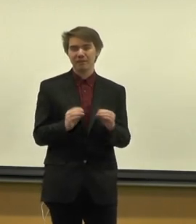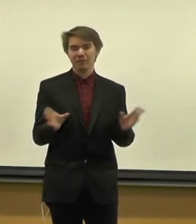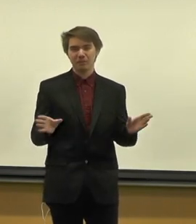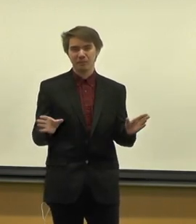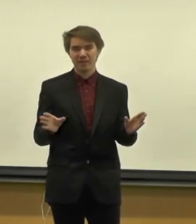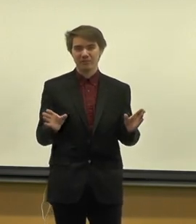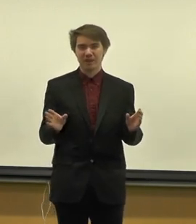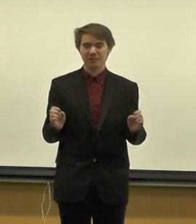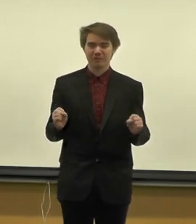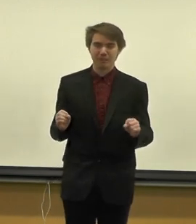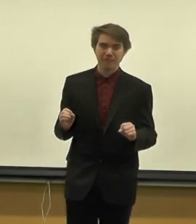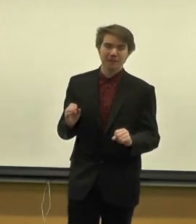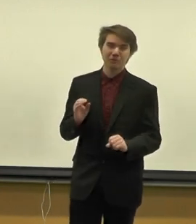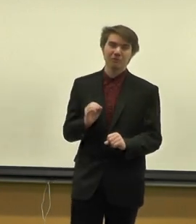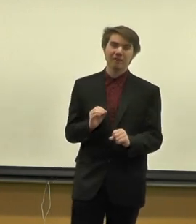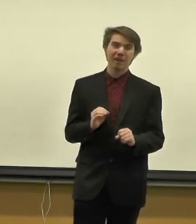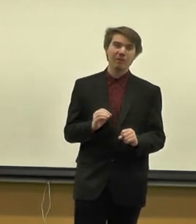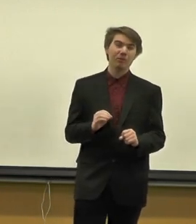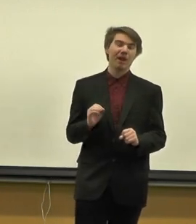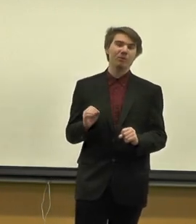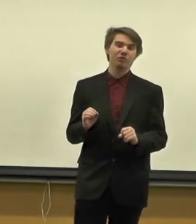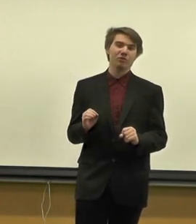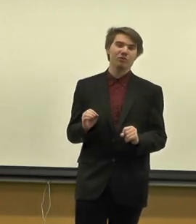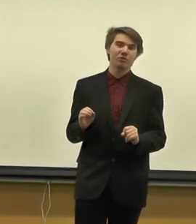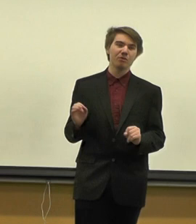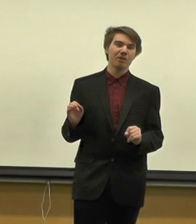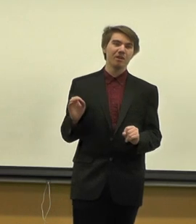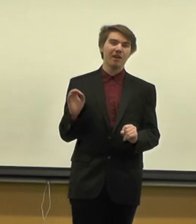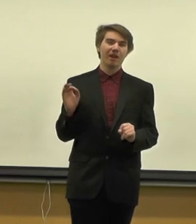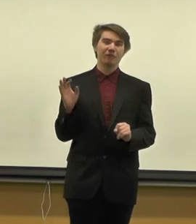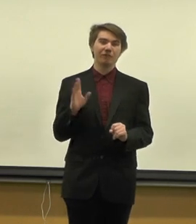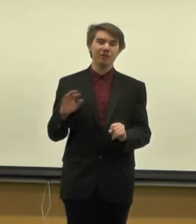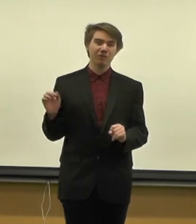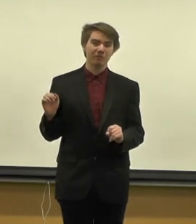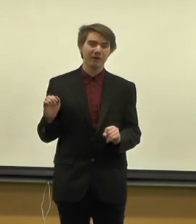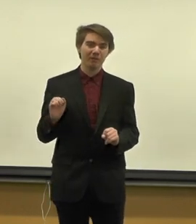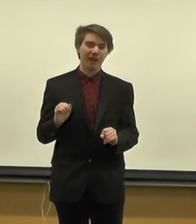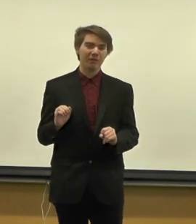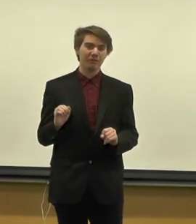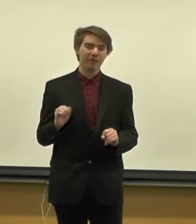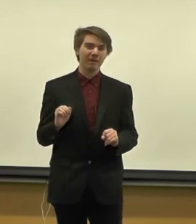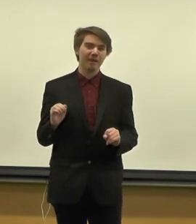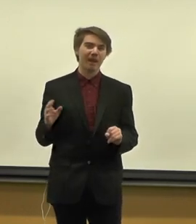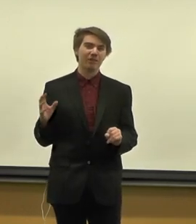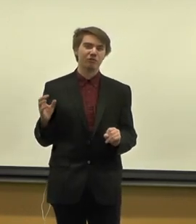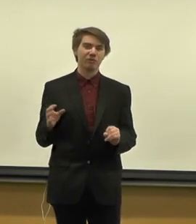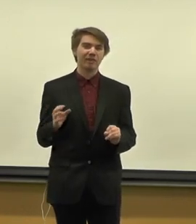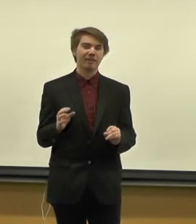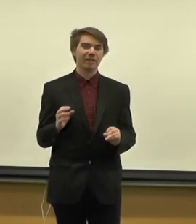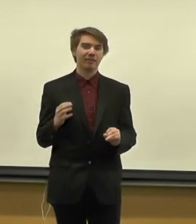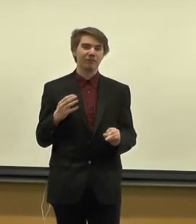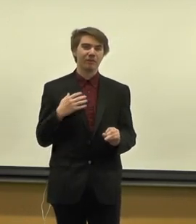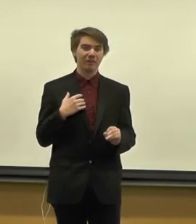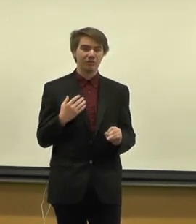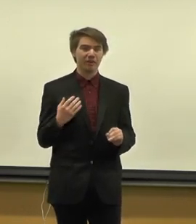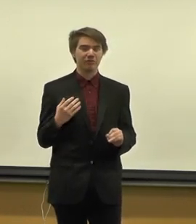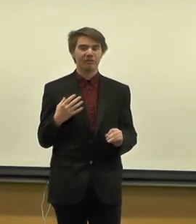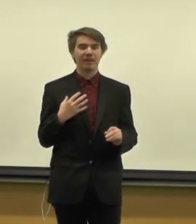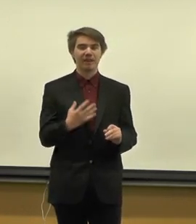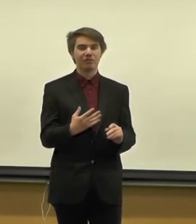everything would branch off. So today, I will show you how to fingerspell the alphabet and how to string that together for an introduction like I